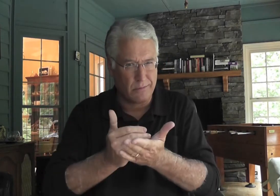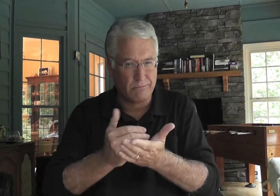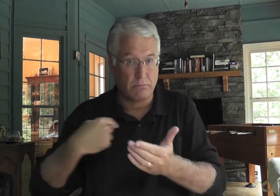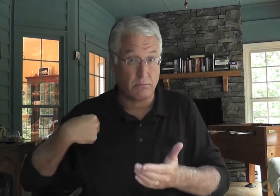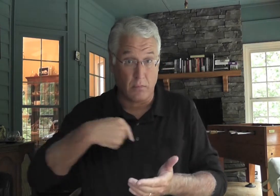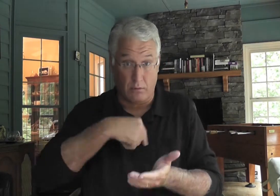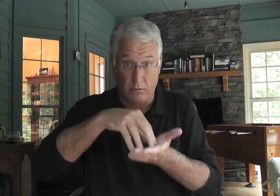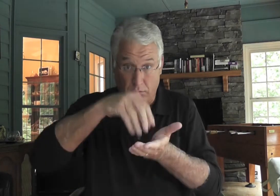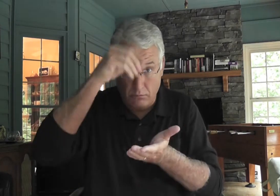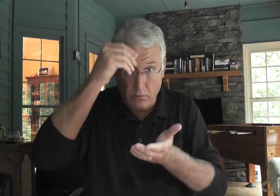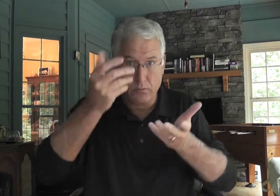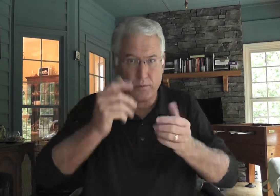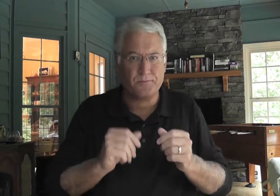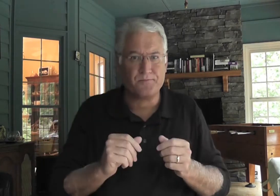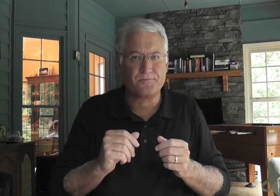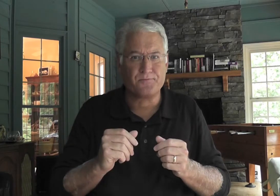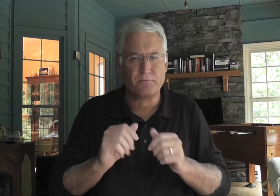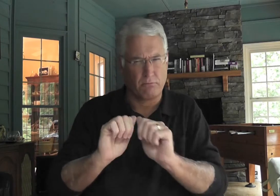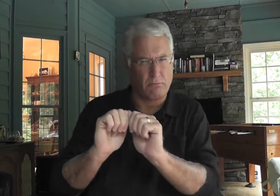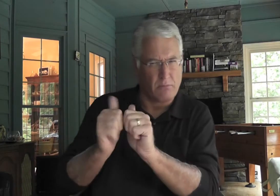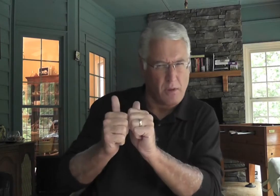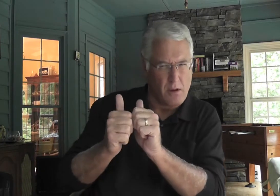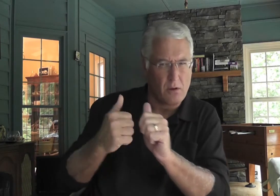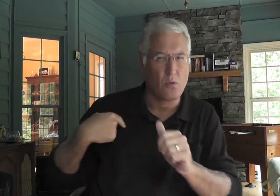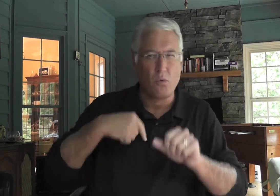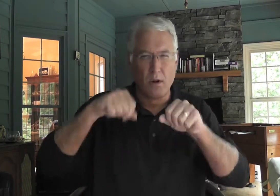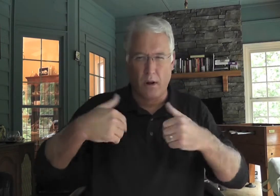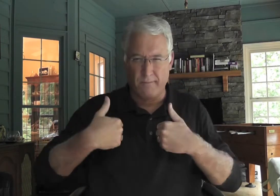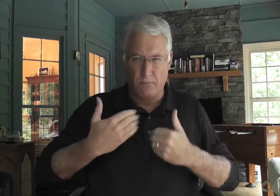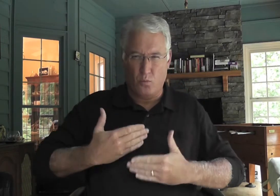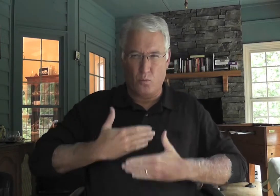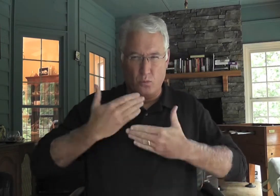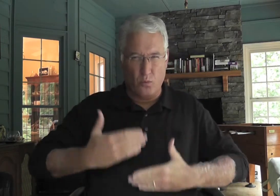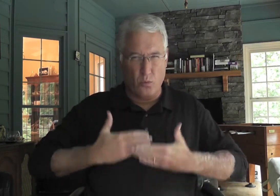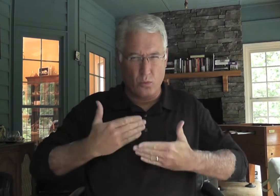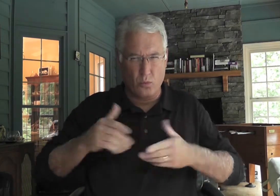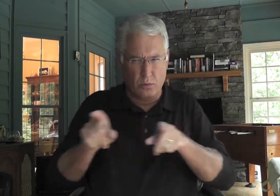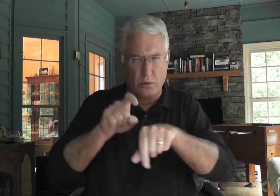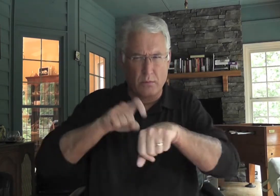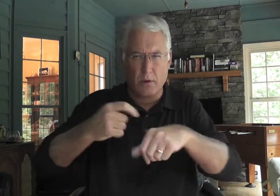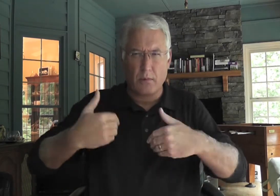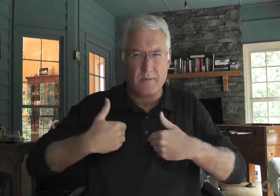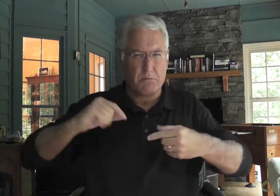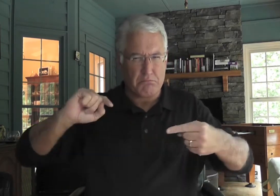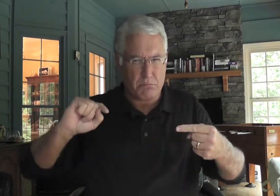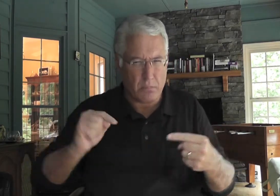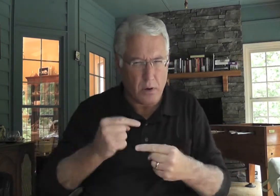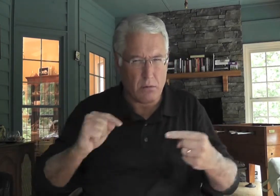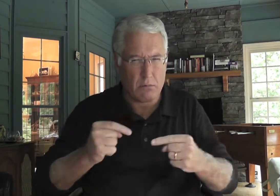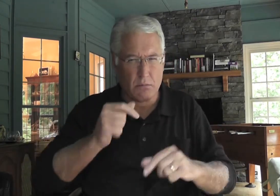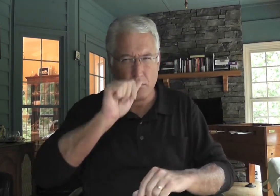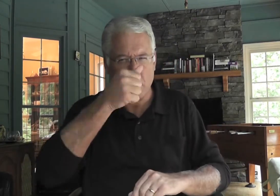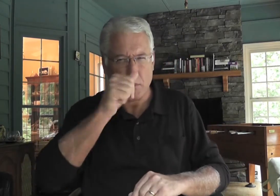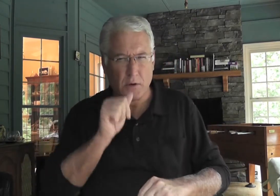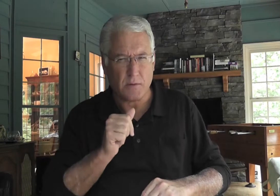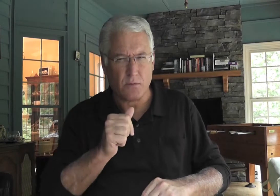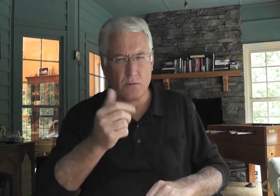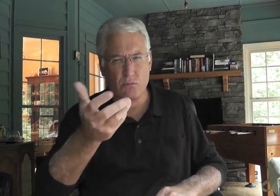And other lessons we can learn easily. But this lesson of how we can have joy at the same time of pain is a hard lesson to